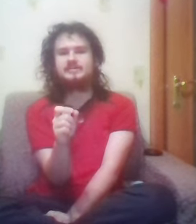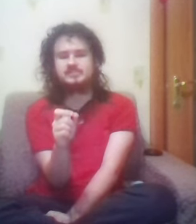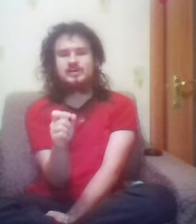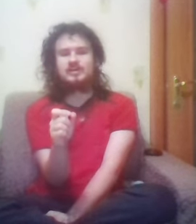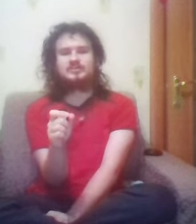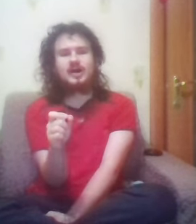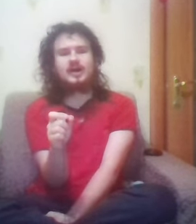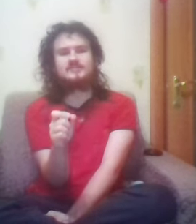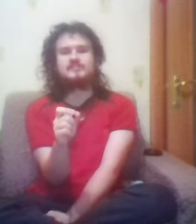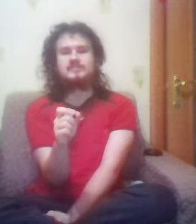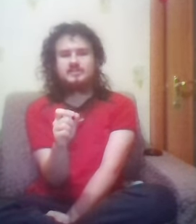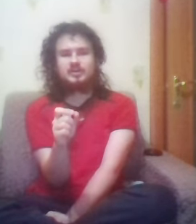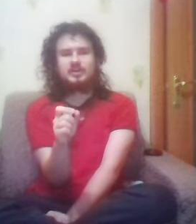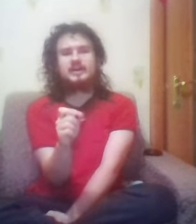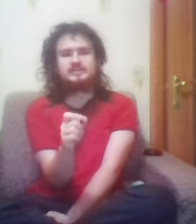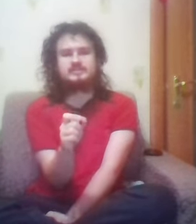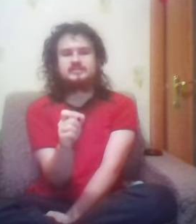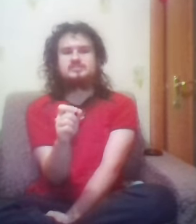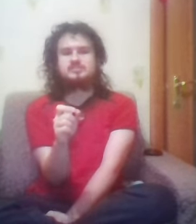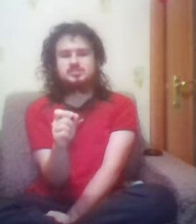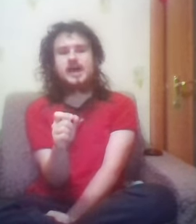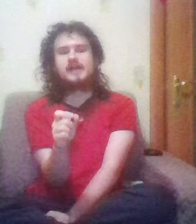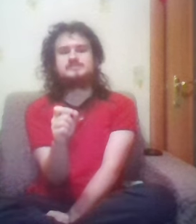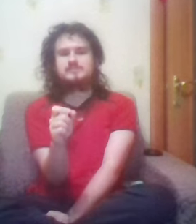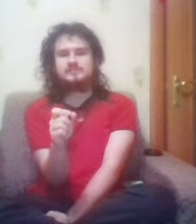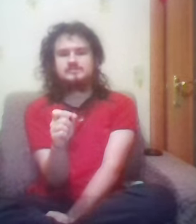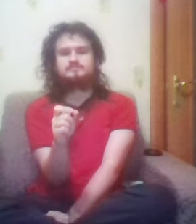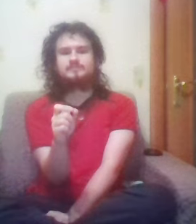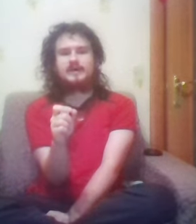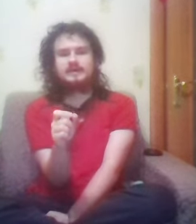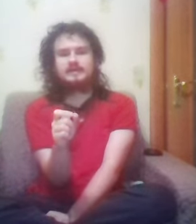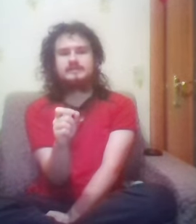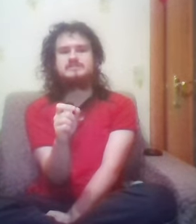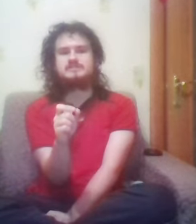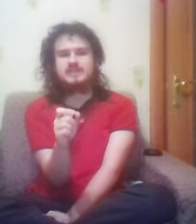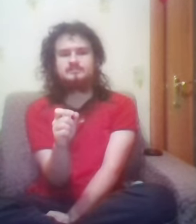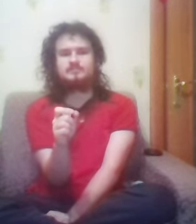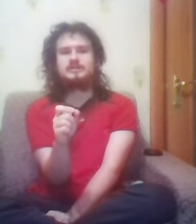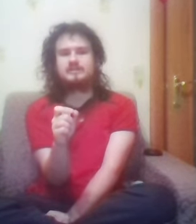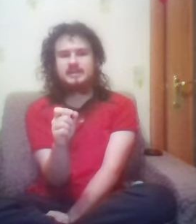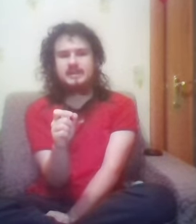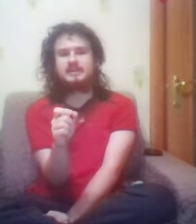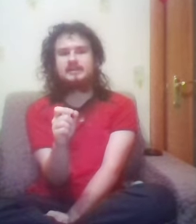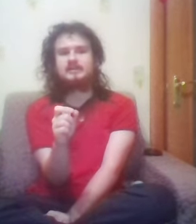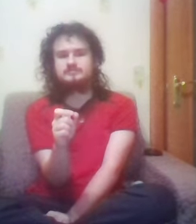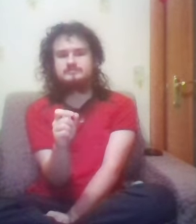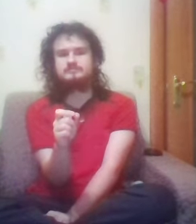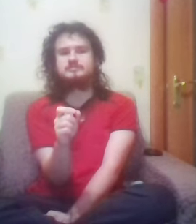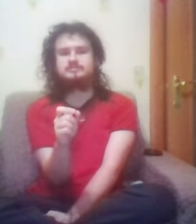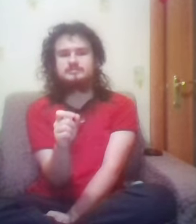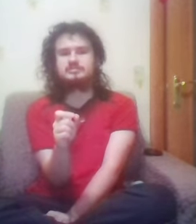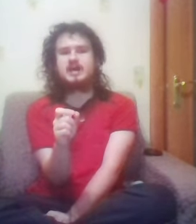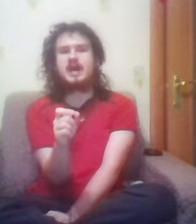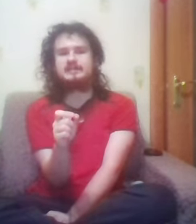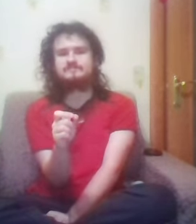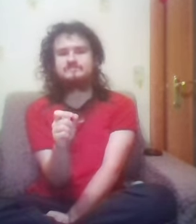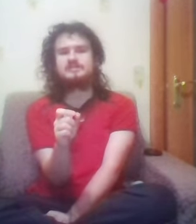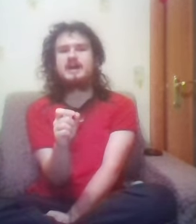Love, hate, sex, pain, it's complicating me sometimes